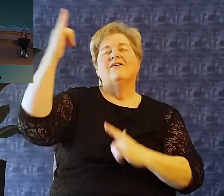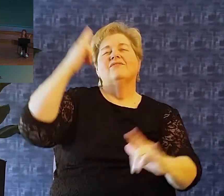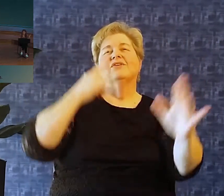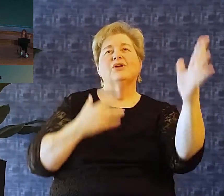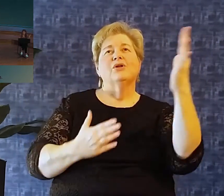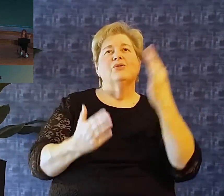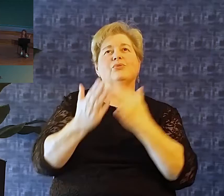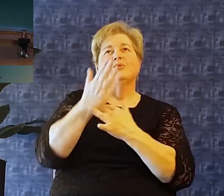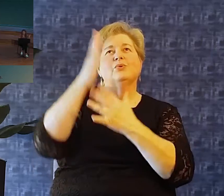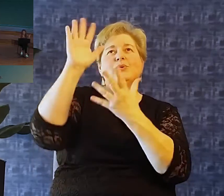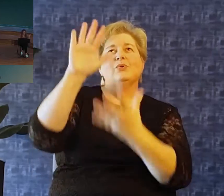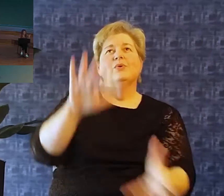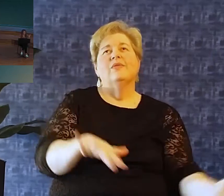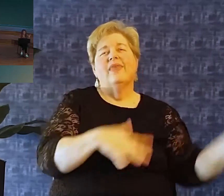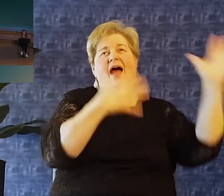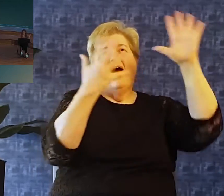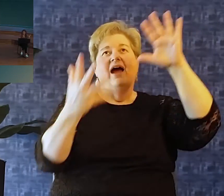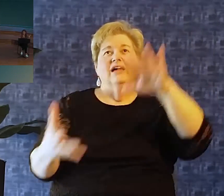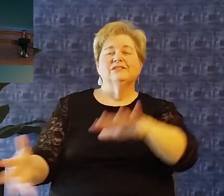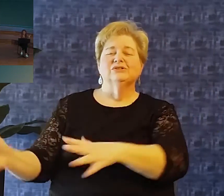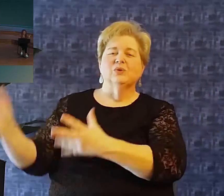Christ the Lord,